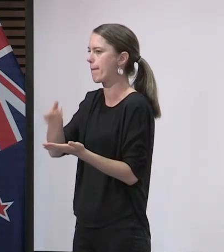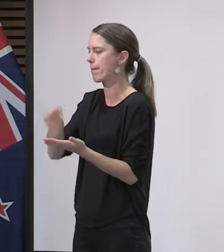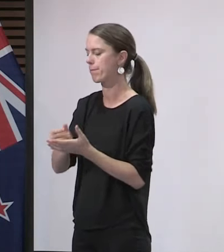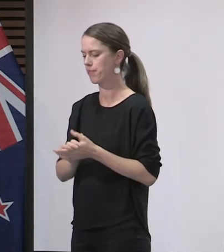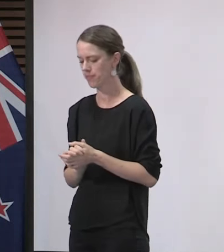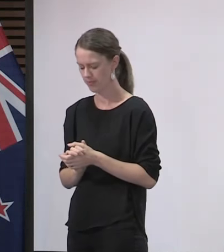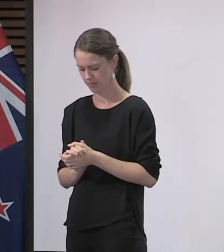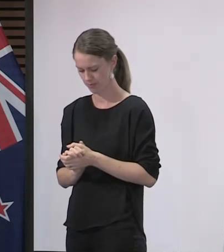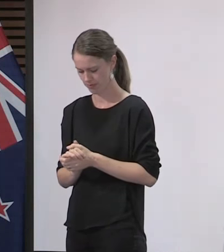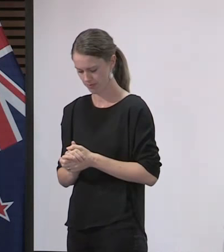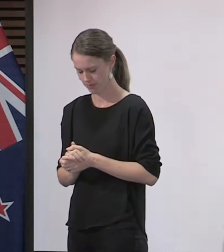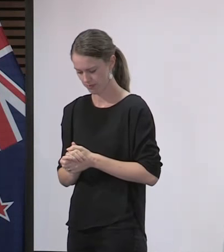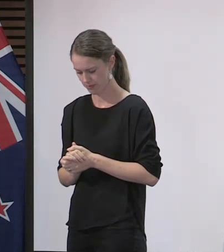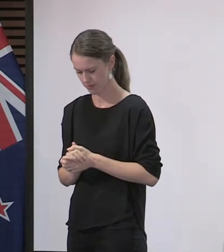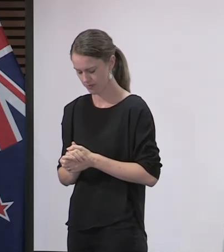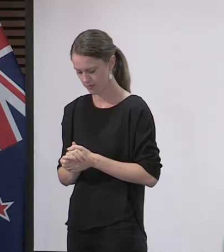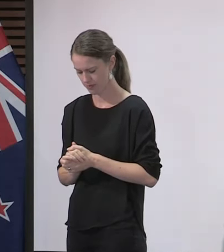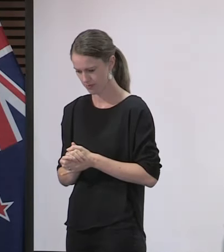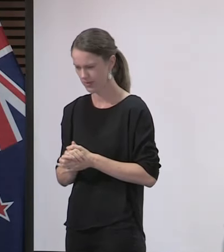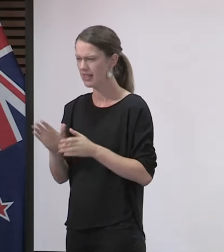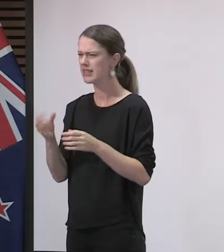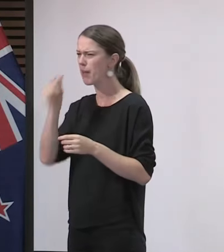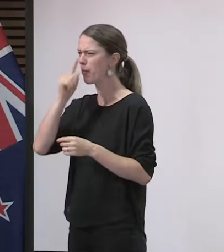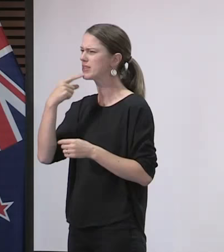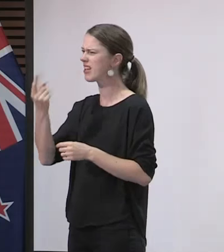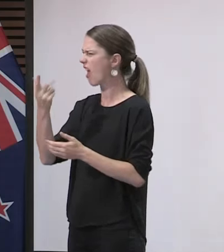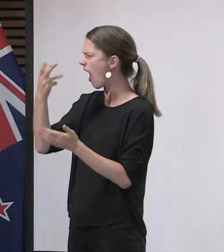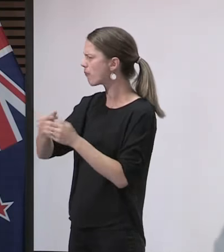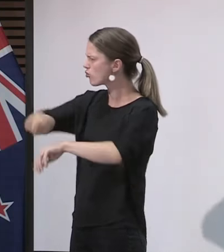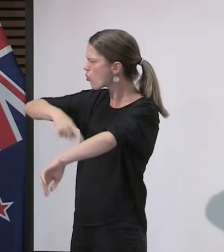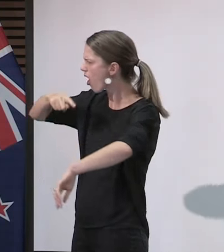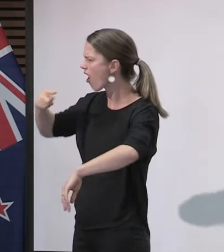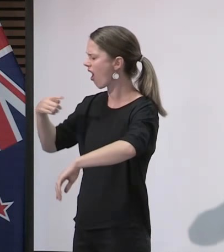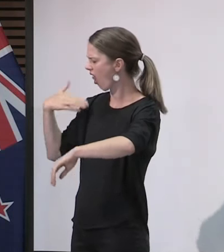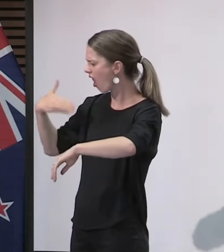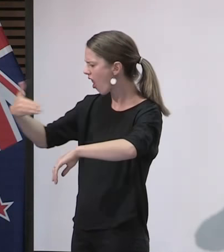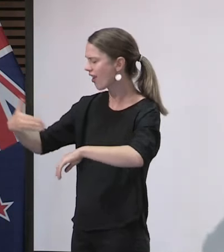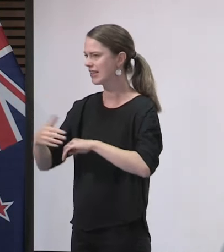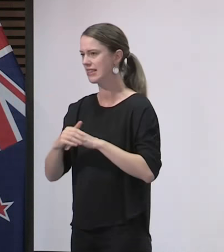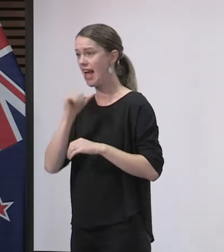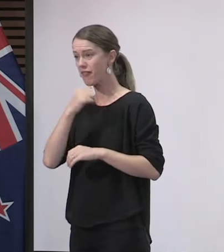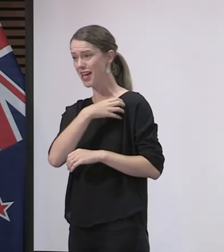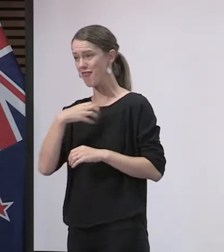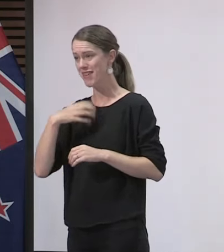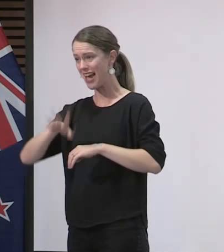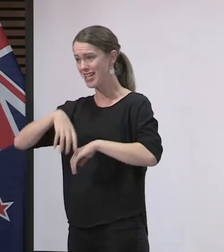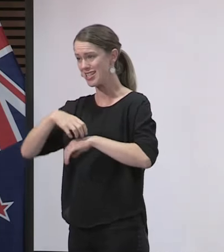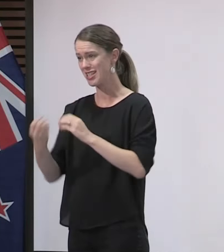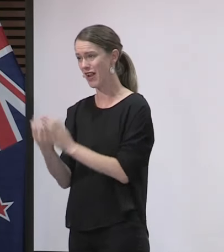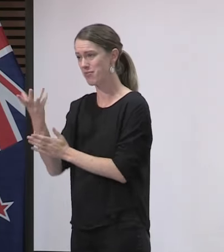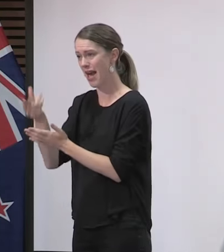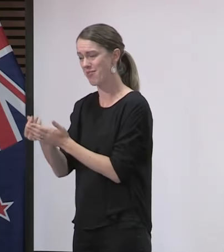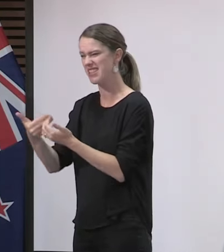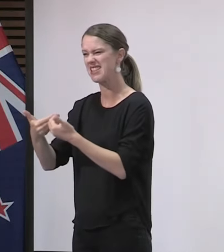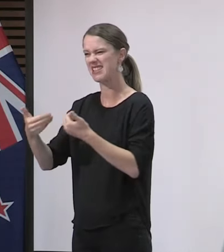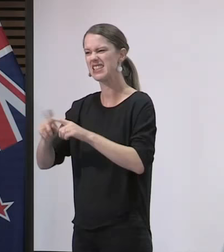And I know there's also been some commentary that it's taken a long time. I dare say when a government agency develops an app, it is not the same as a